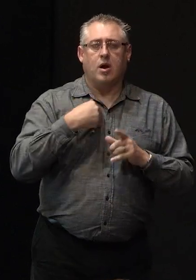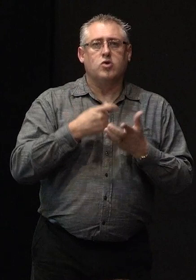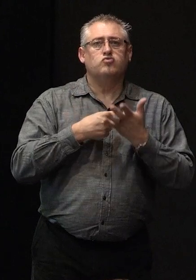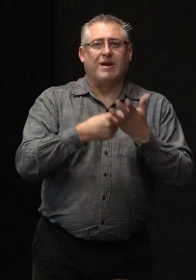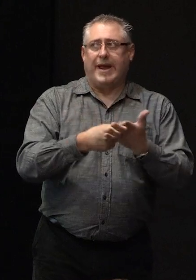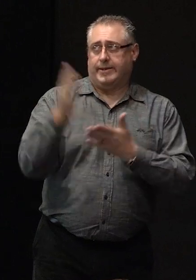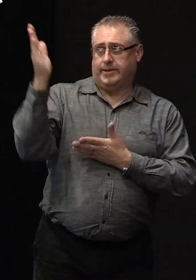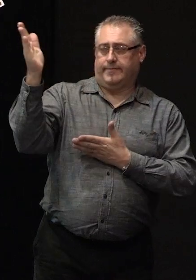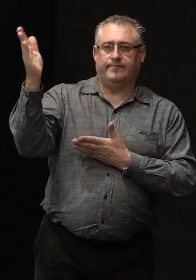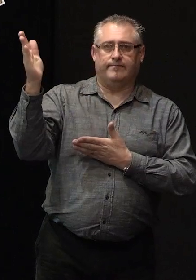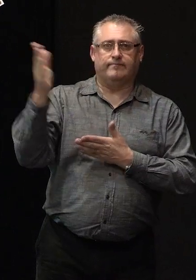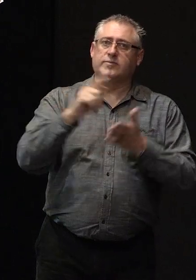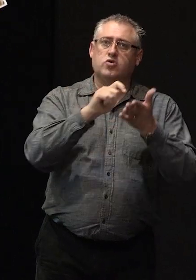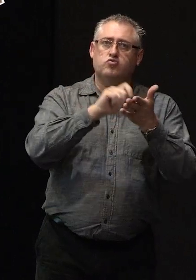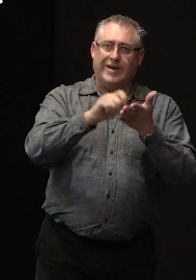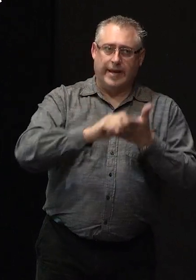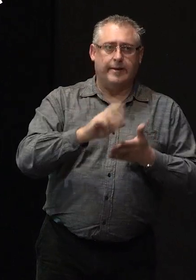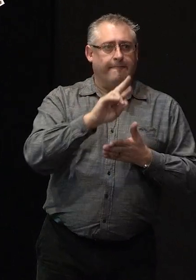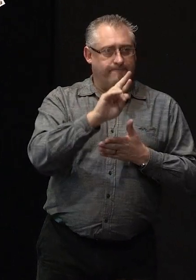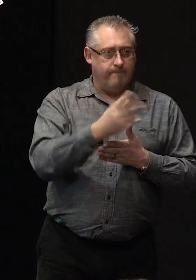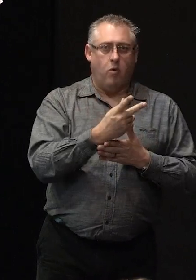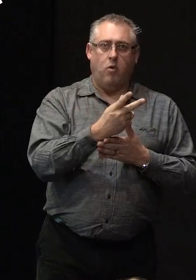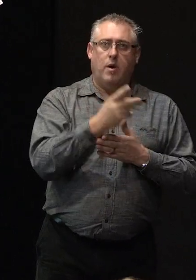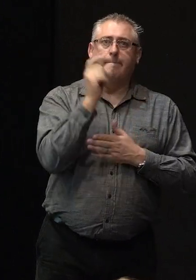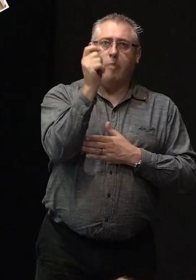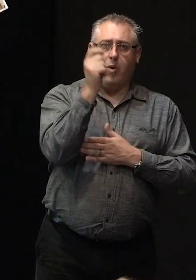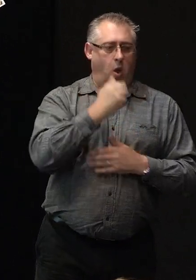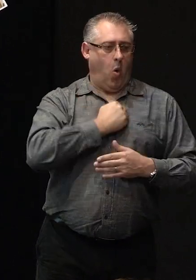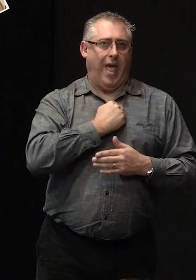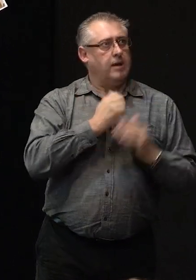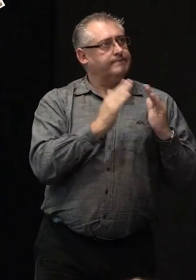it this is written for building owners